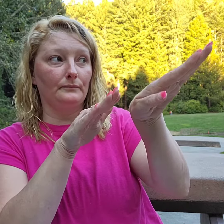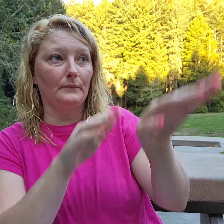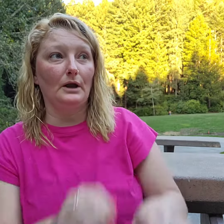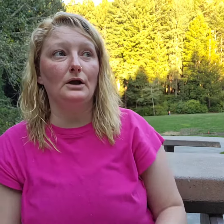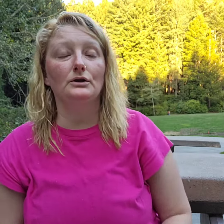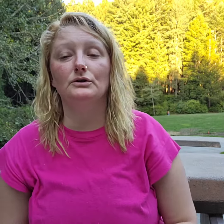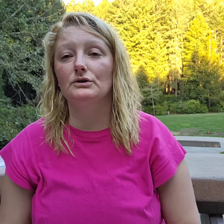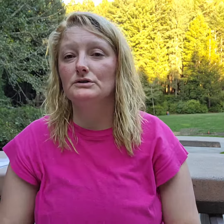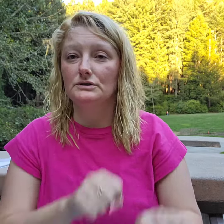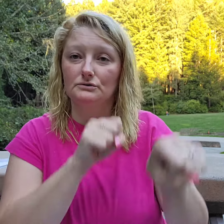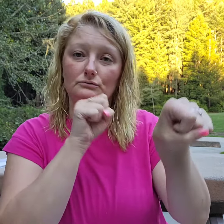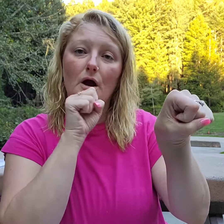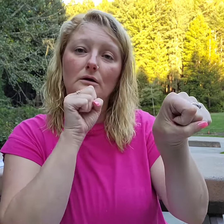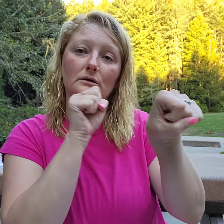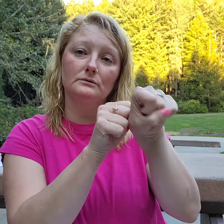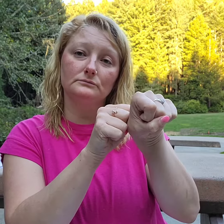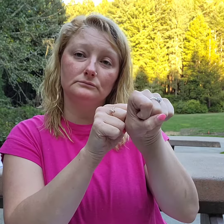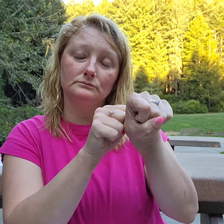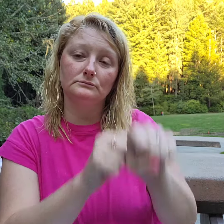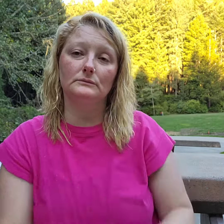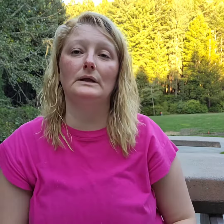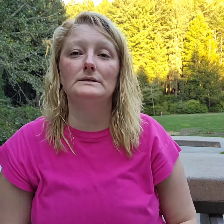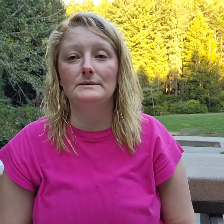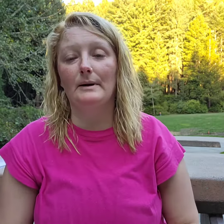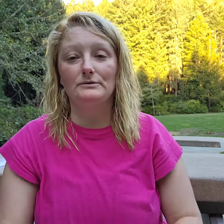This is rock. That's a mountain.